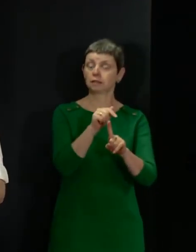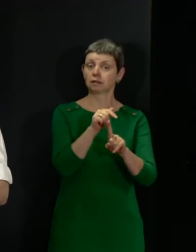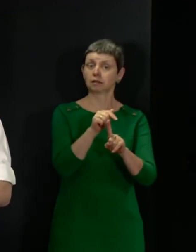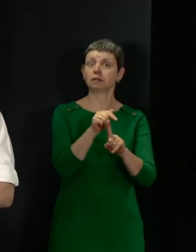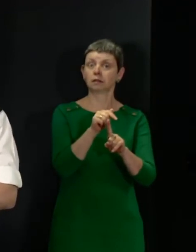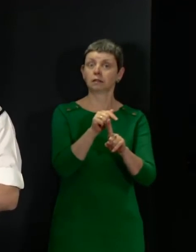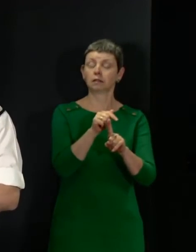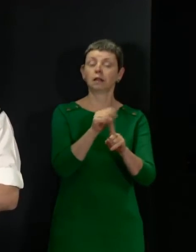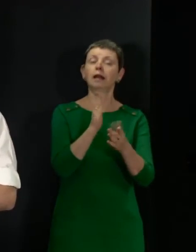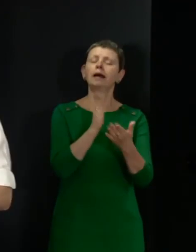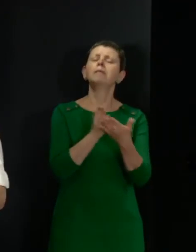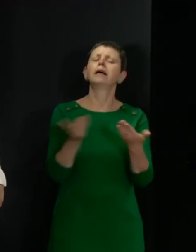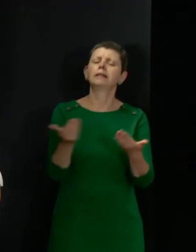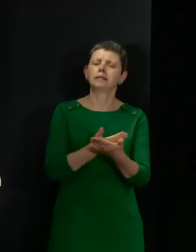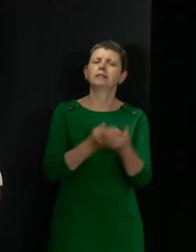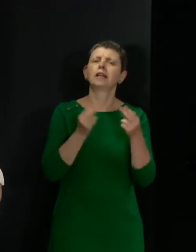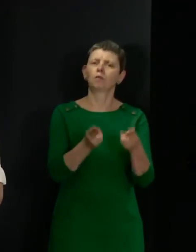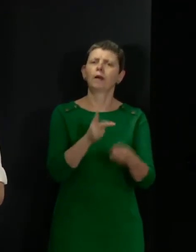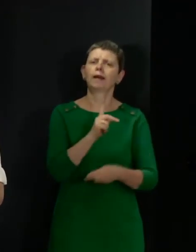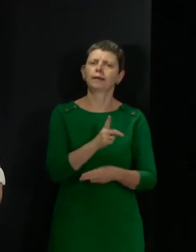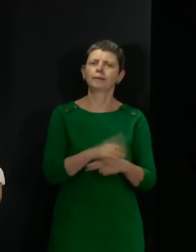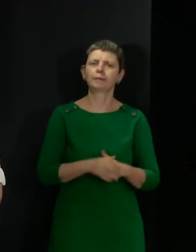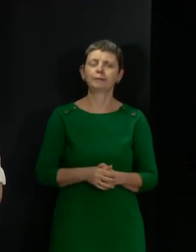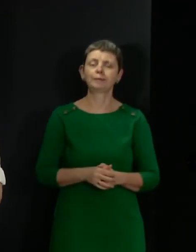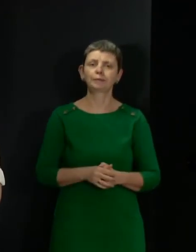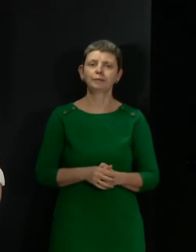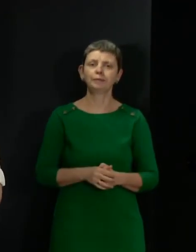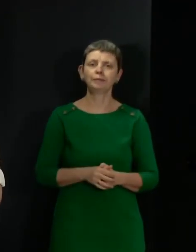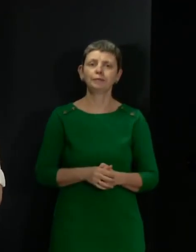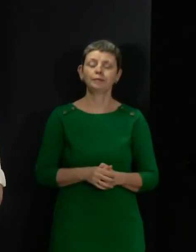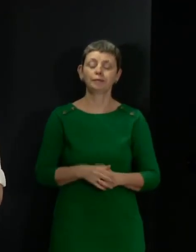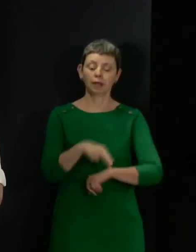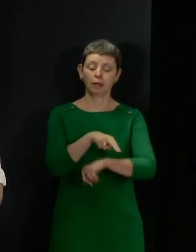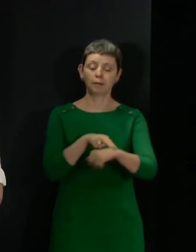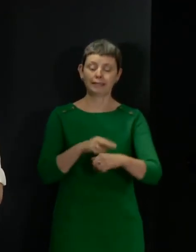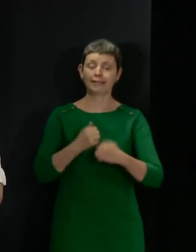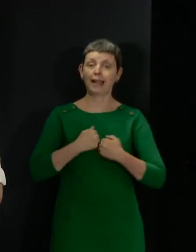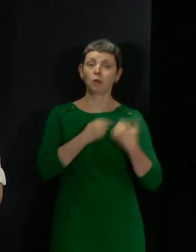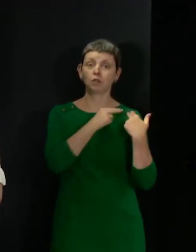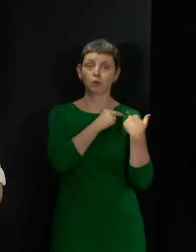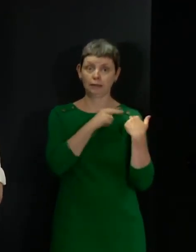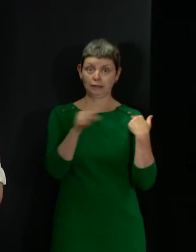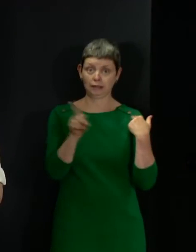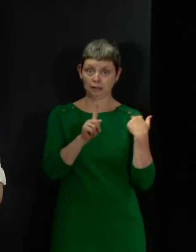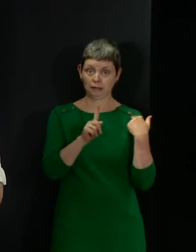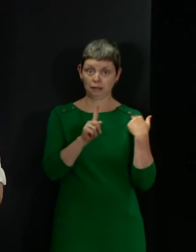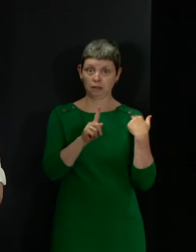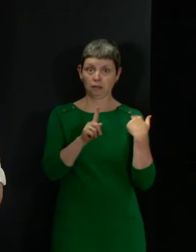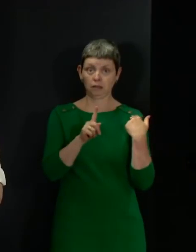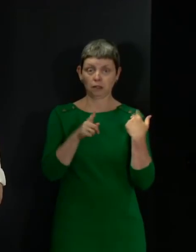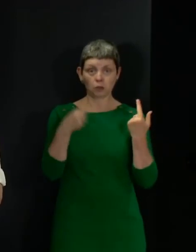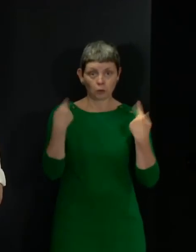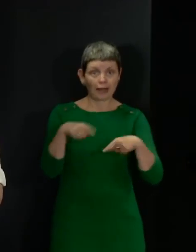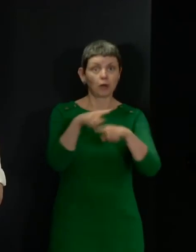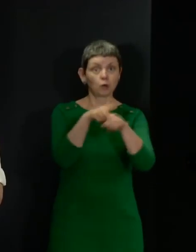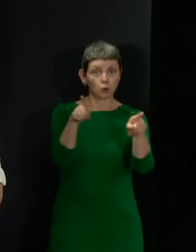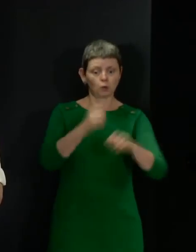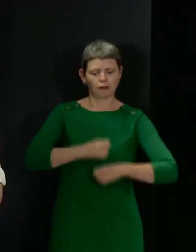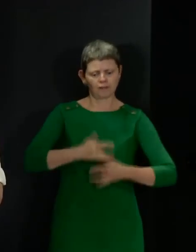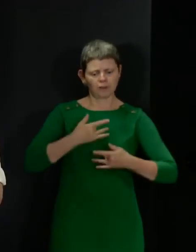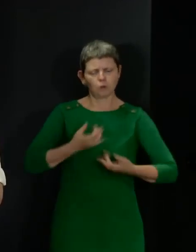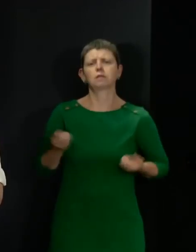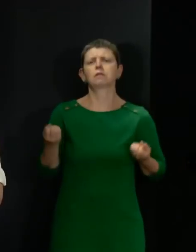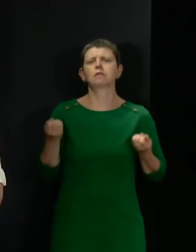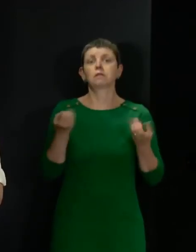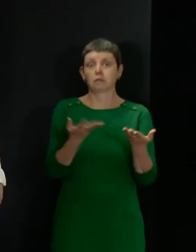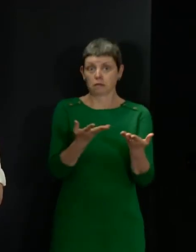fully and safely. Our duty in policing is to enable you to have your voice heard in a